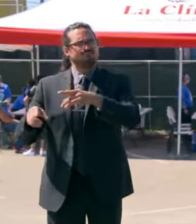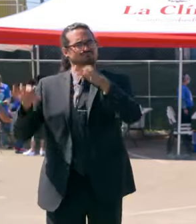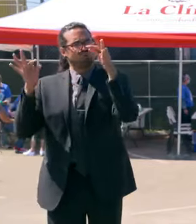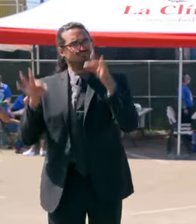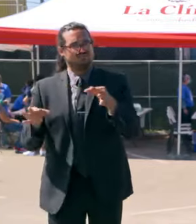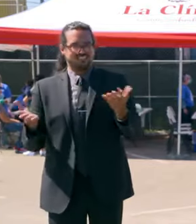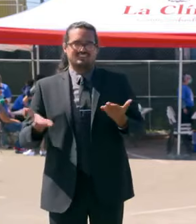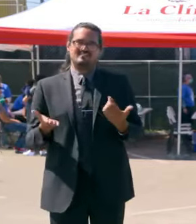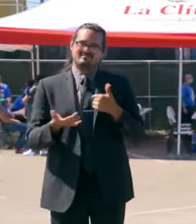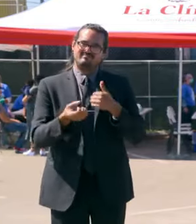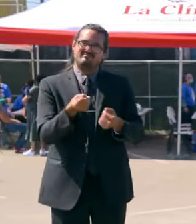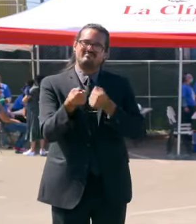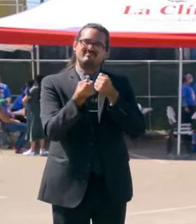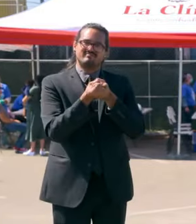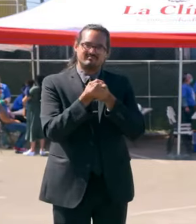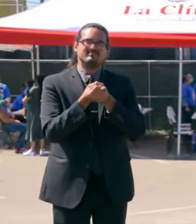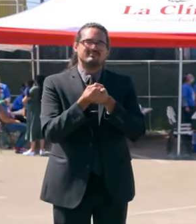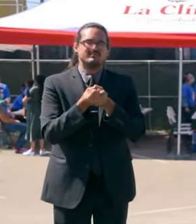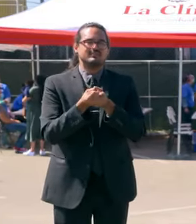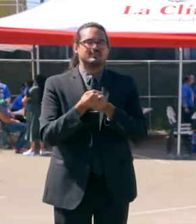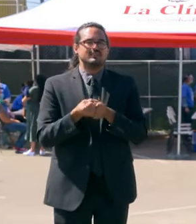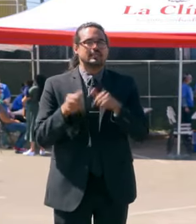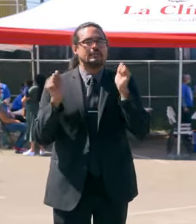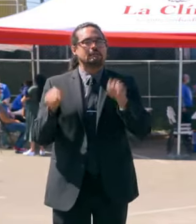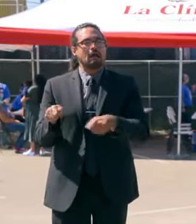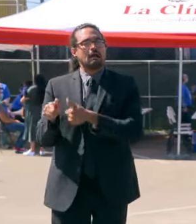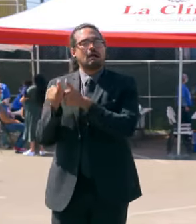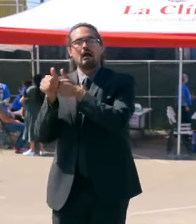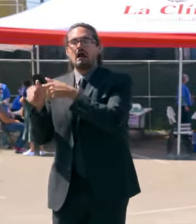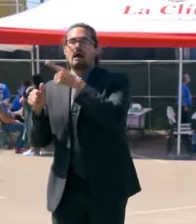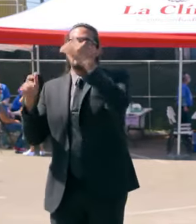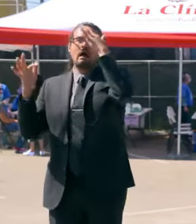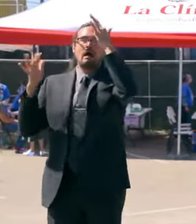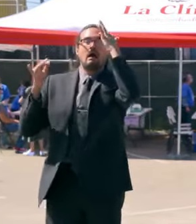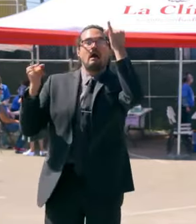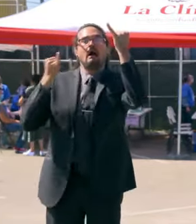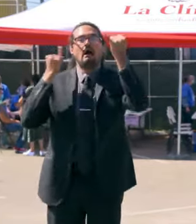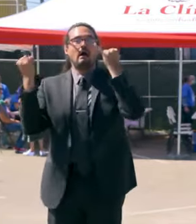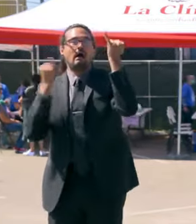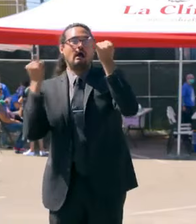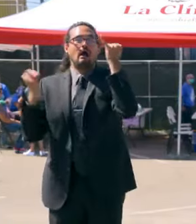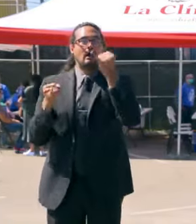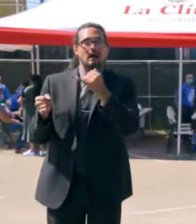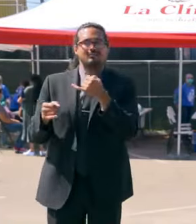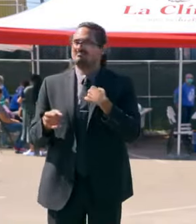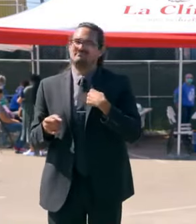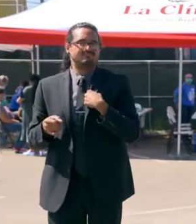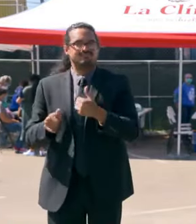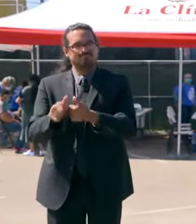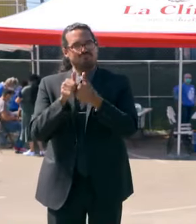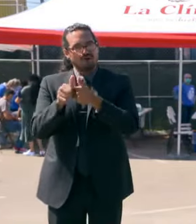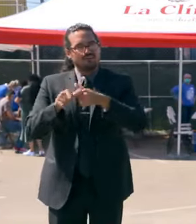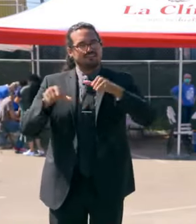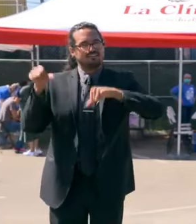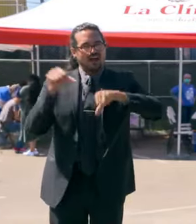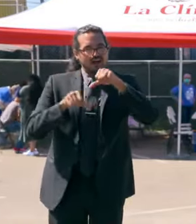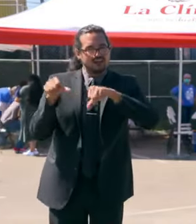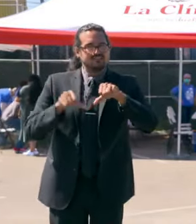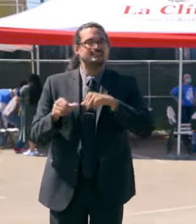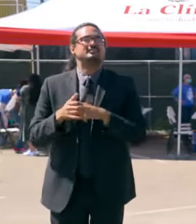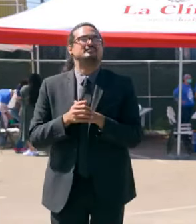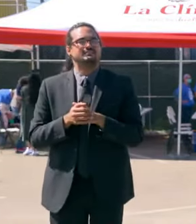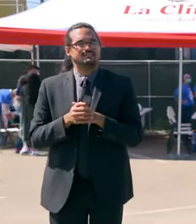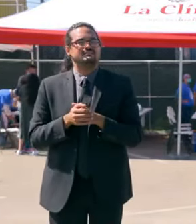where we are ideological and political about our approach to keep people healthy or safe or continuing down the path